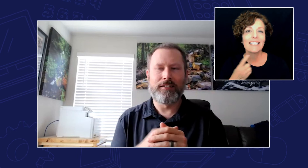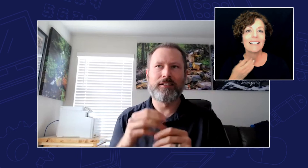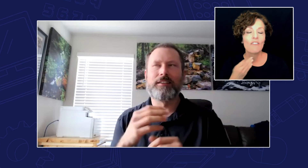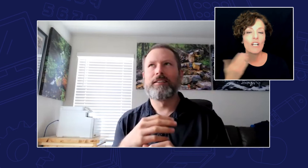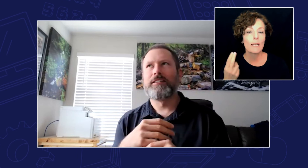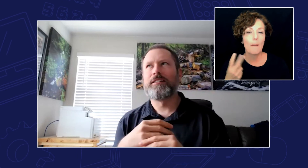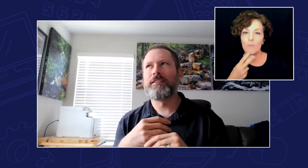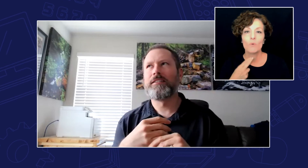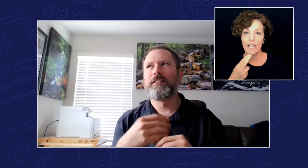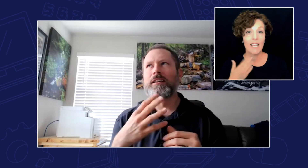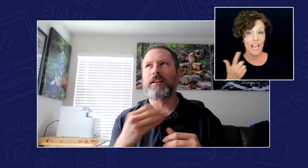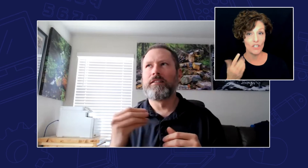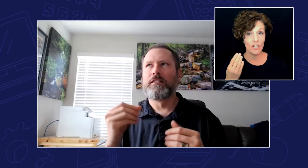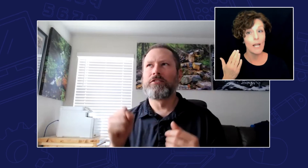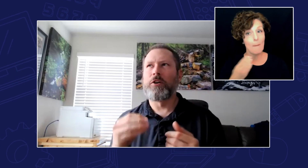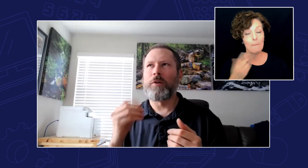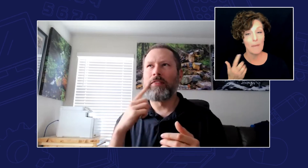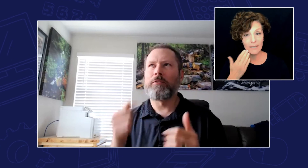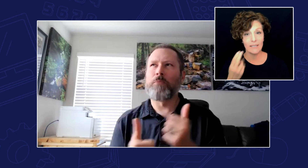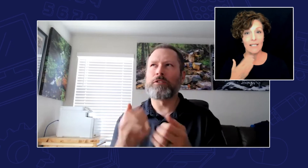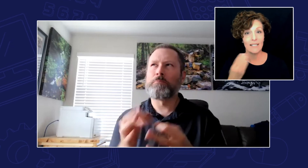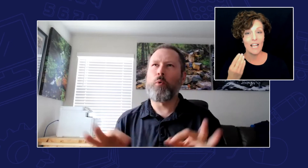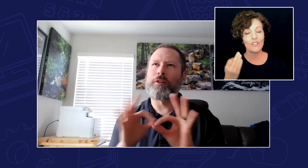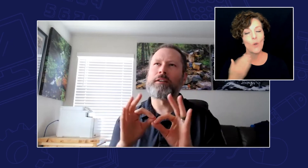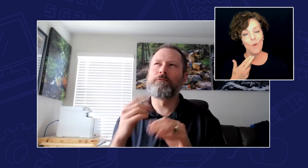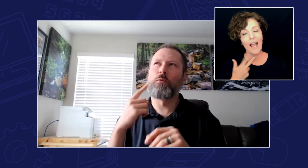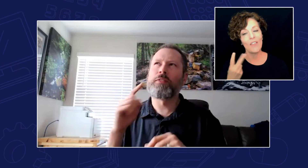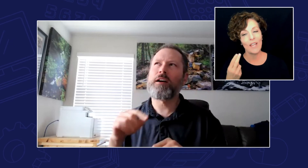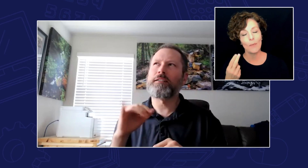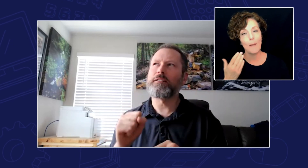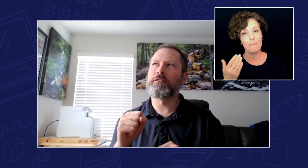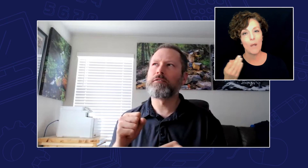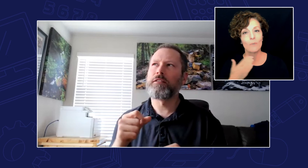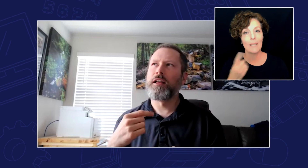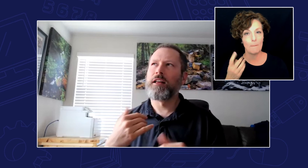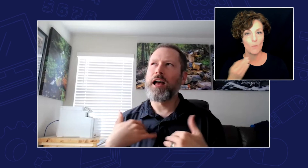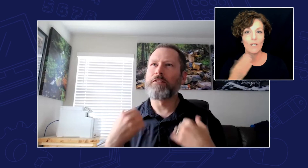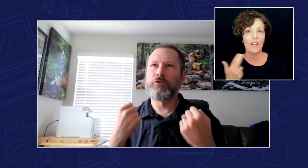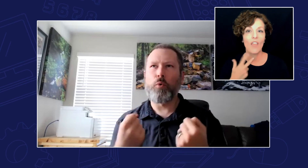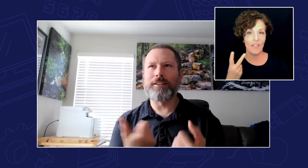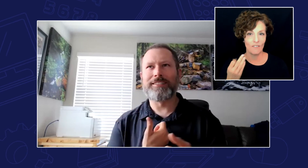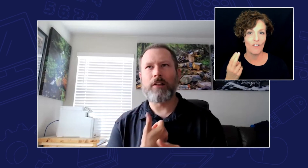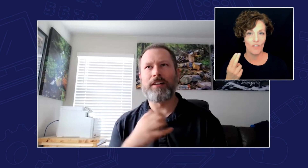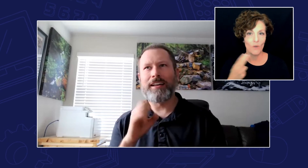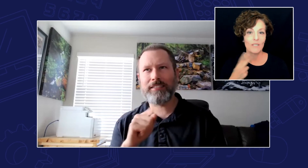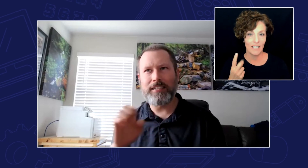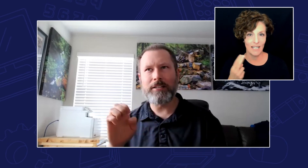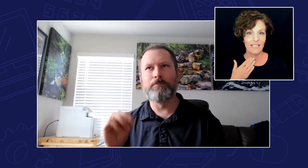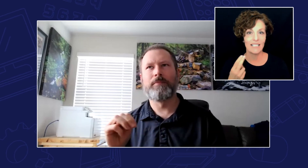abilities and so I think the most important thing for those kids is that they have